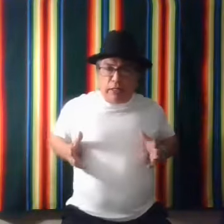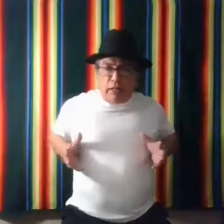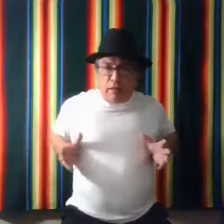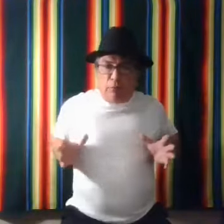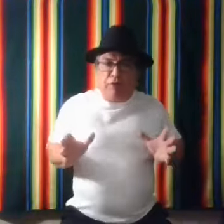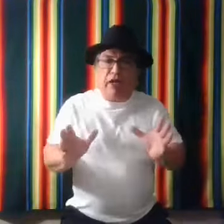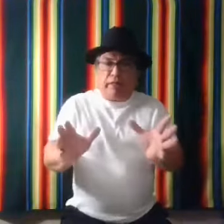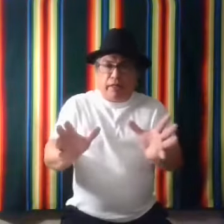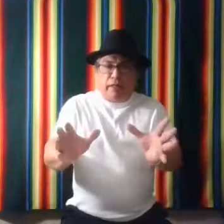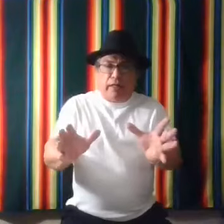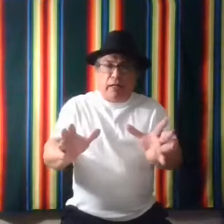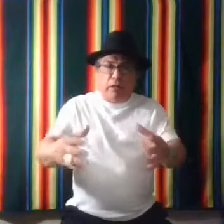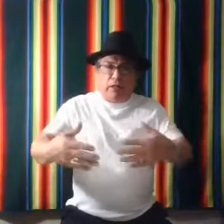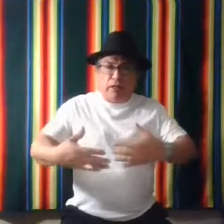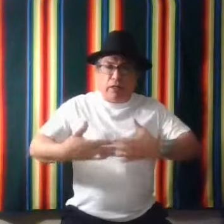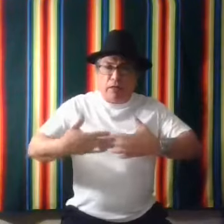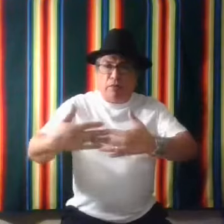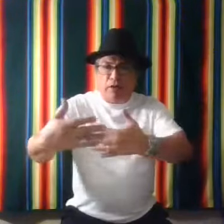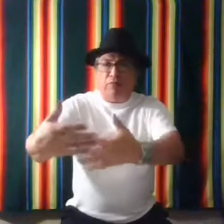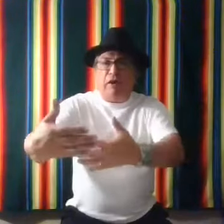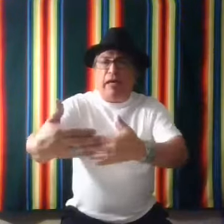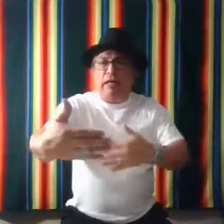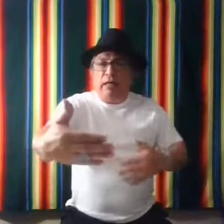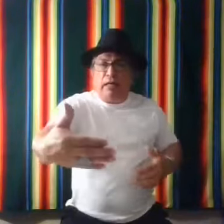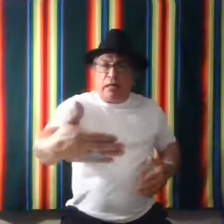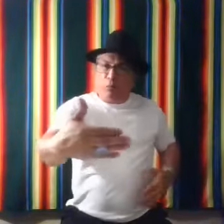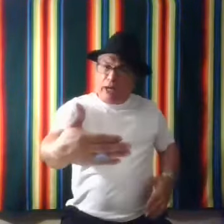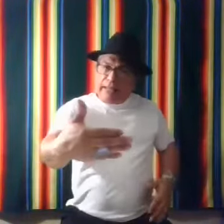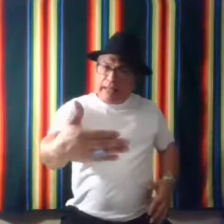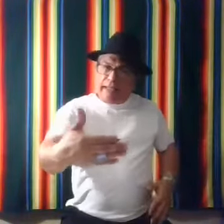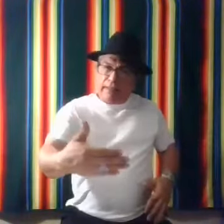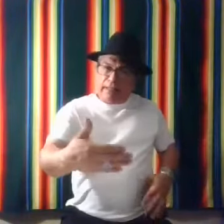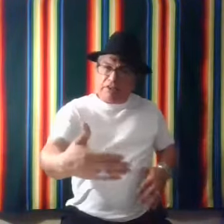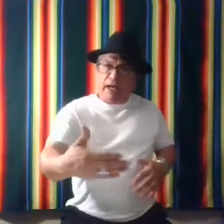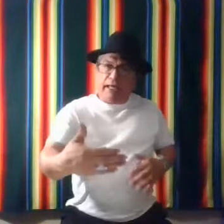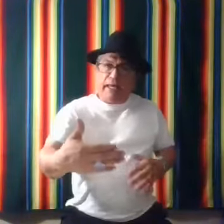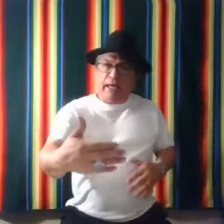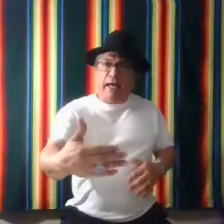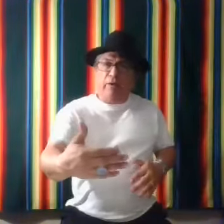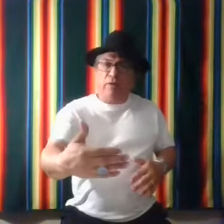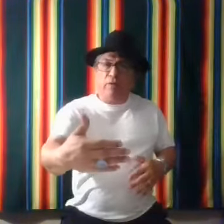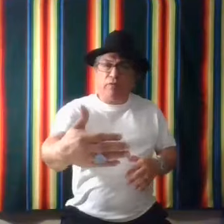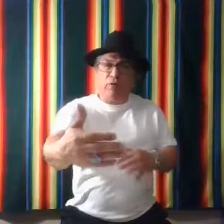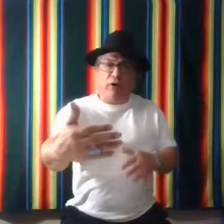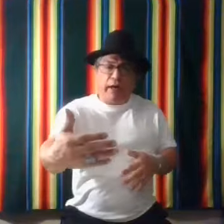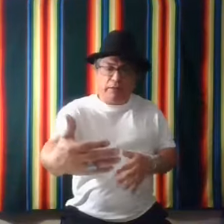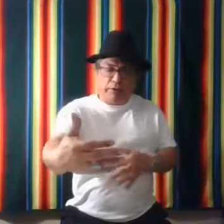project it, how we can convey and bring that, that sign out through our hands.